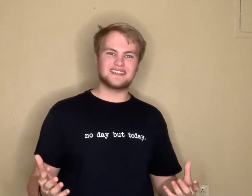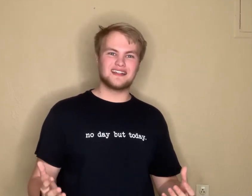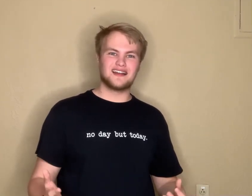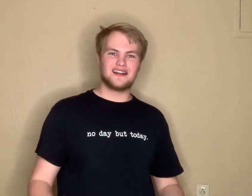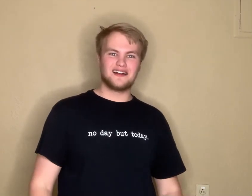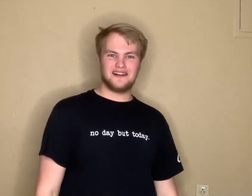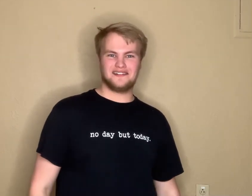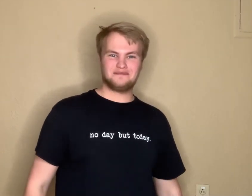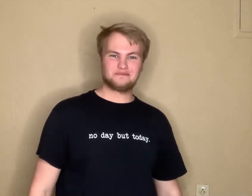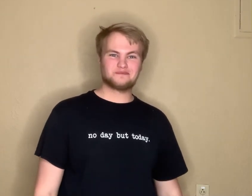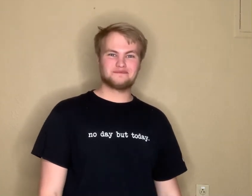Your